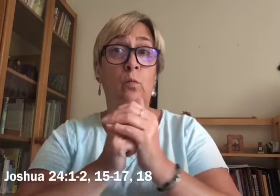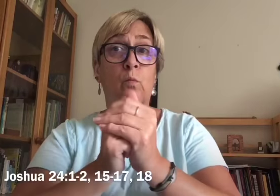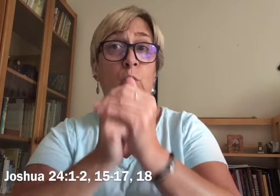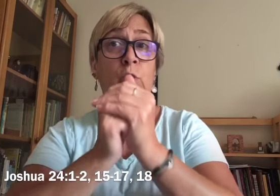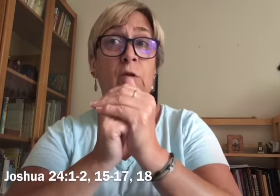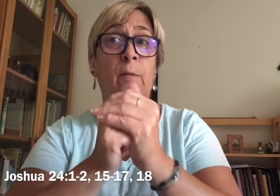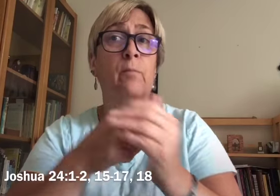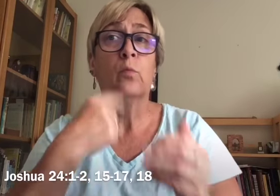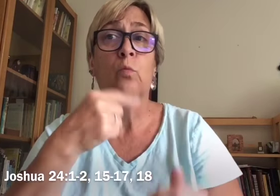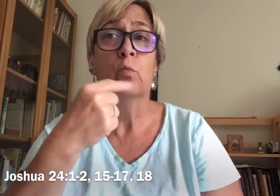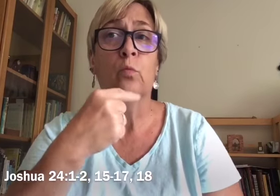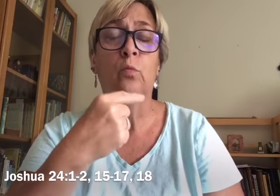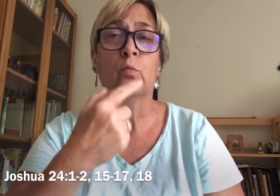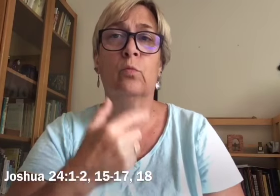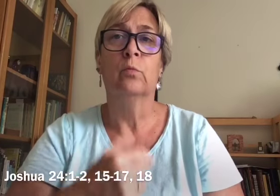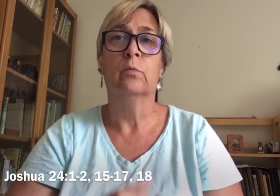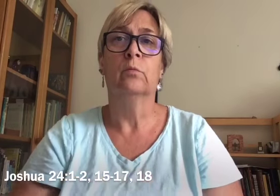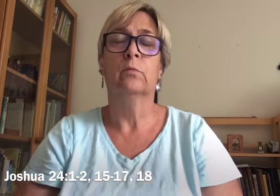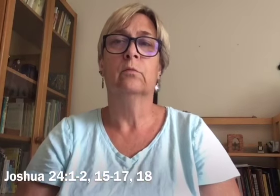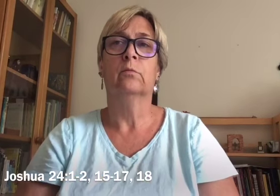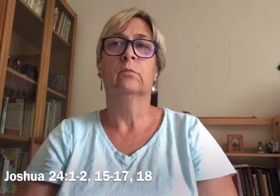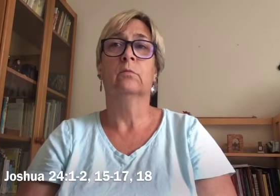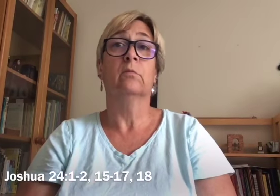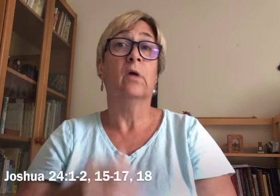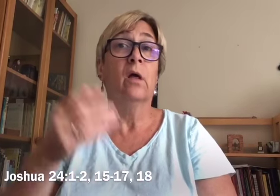who you will serve.